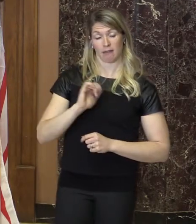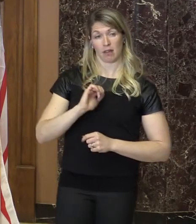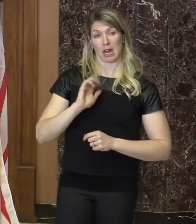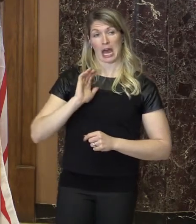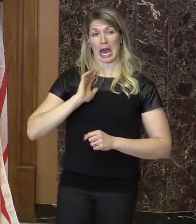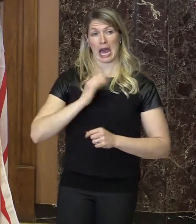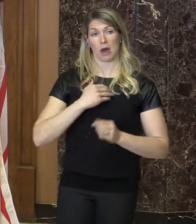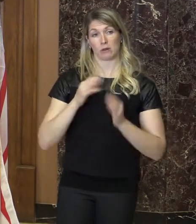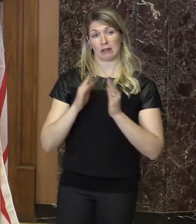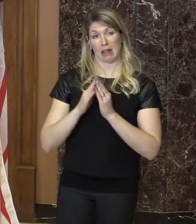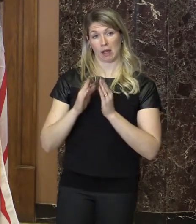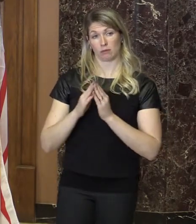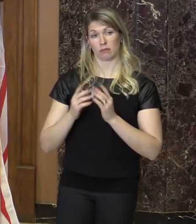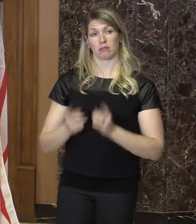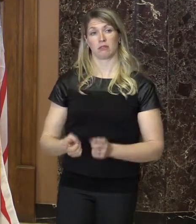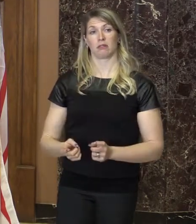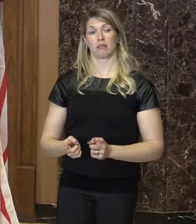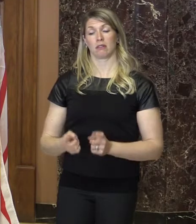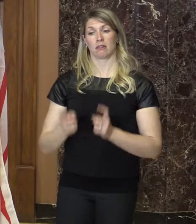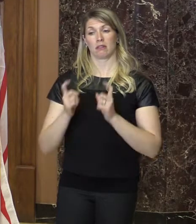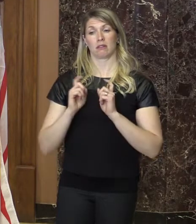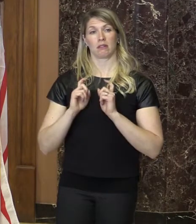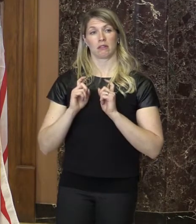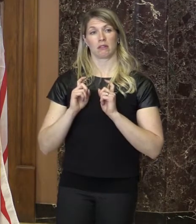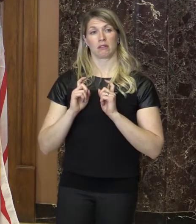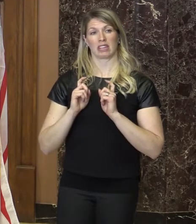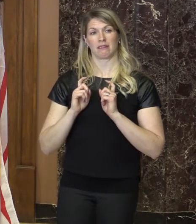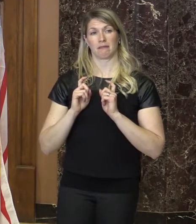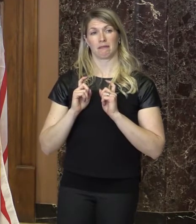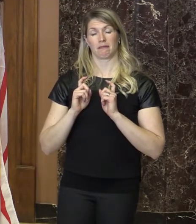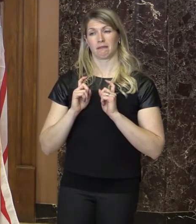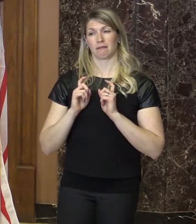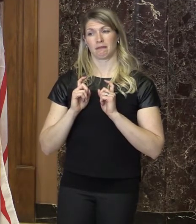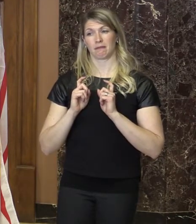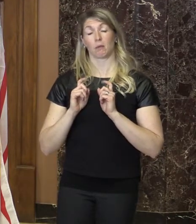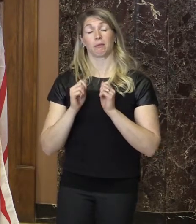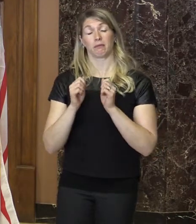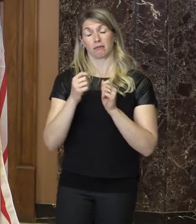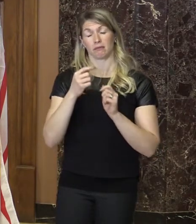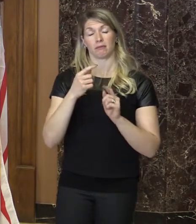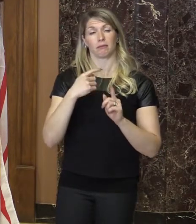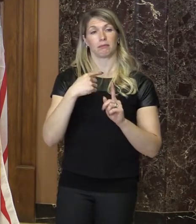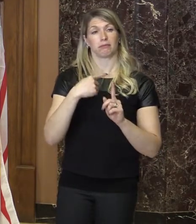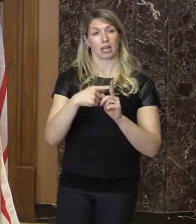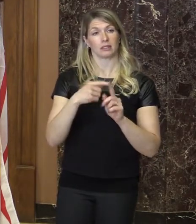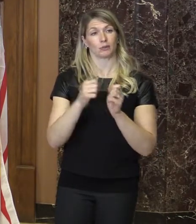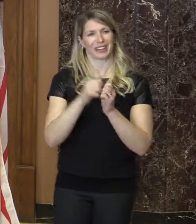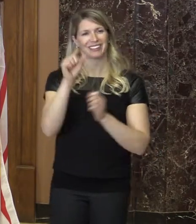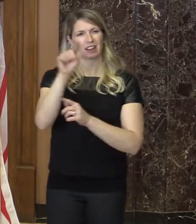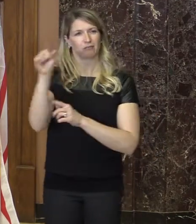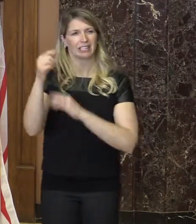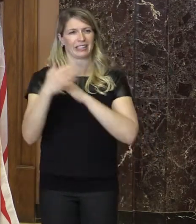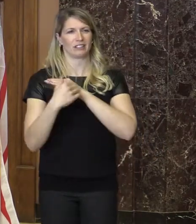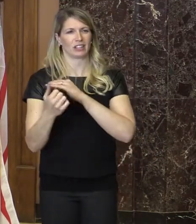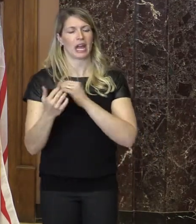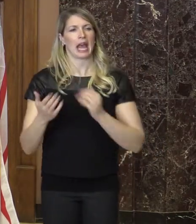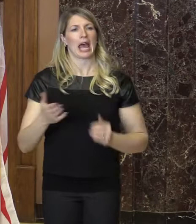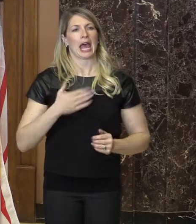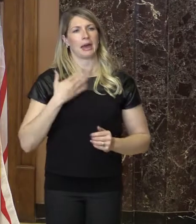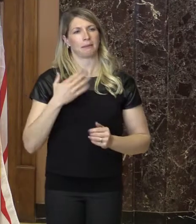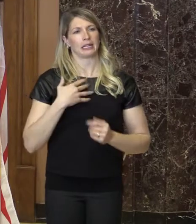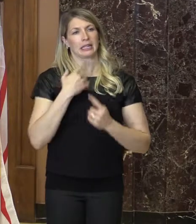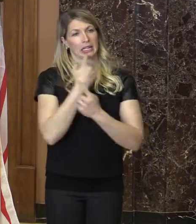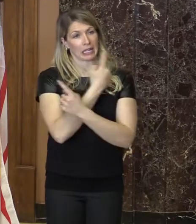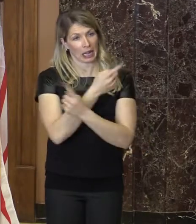of Harbour Grace and with the government's invitation today. We are happy to